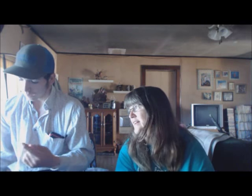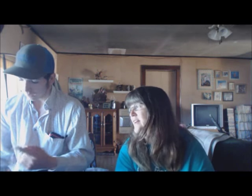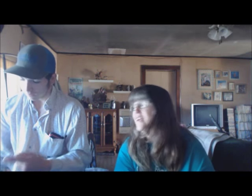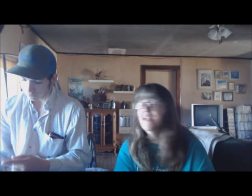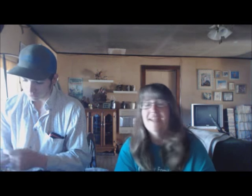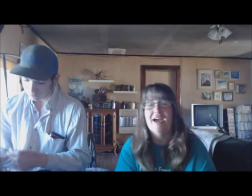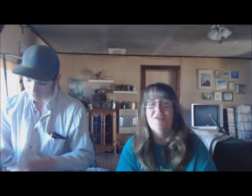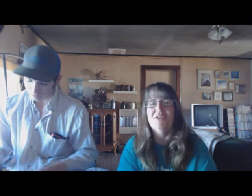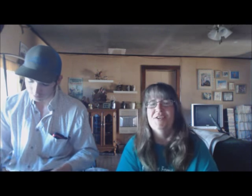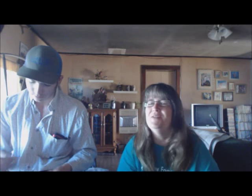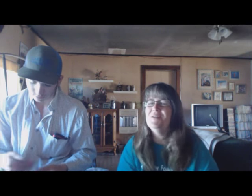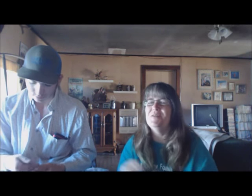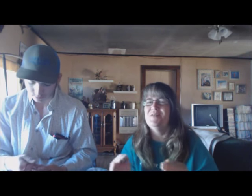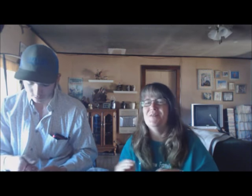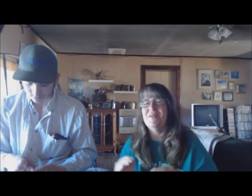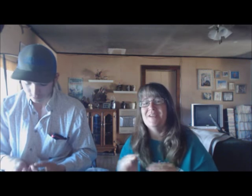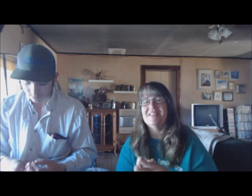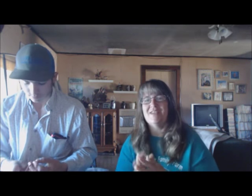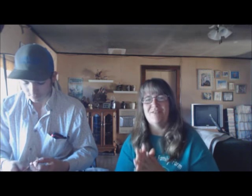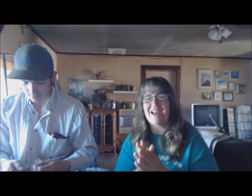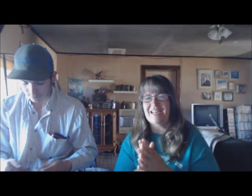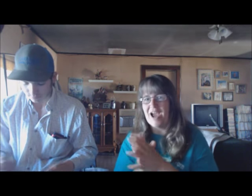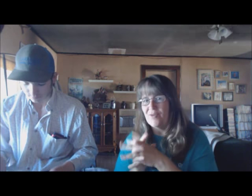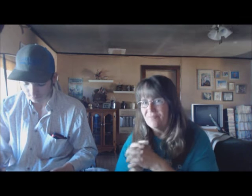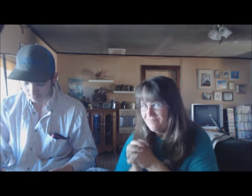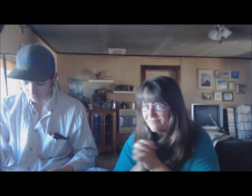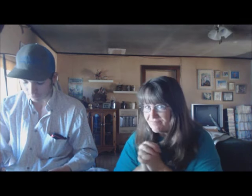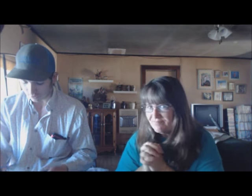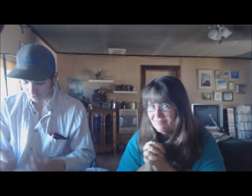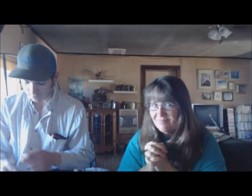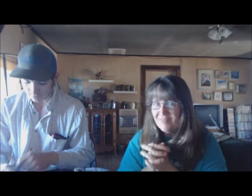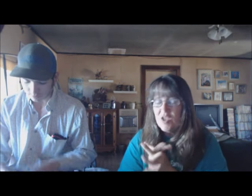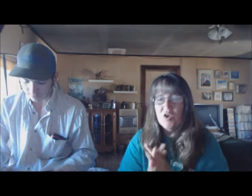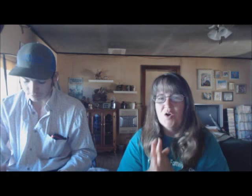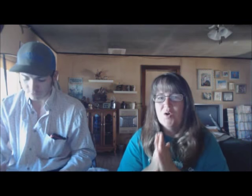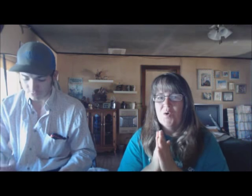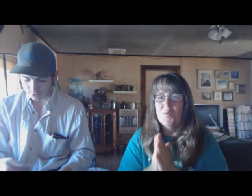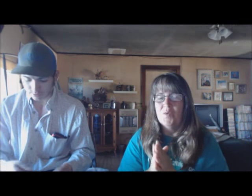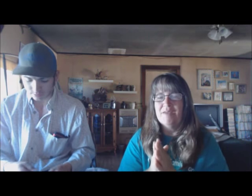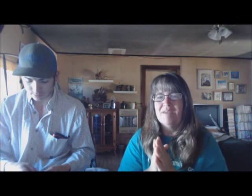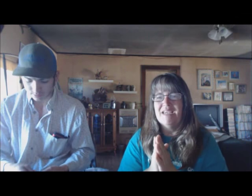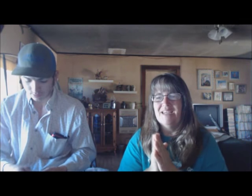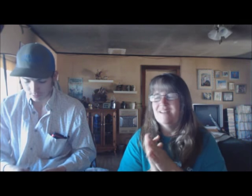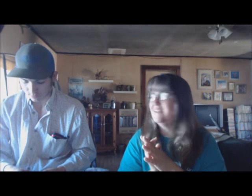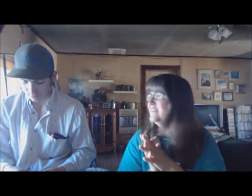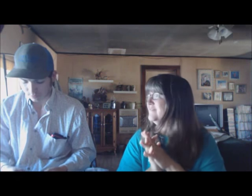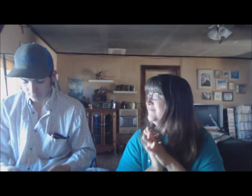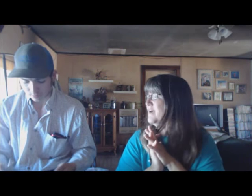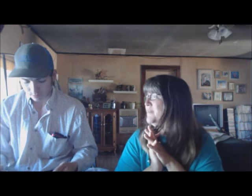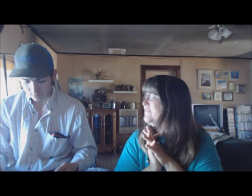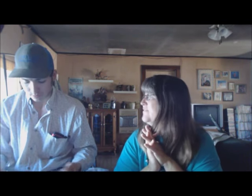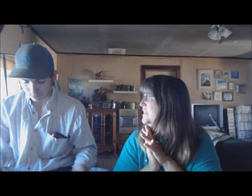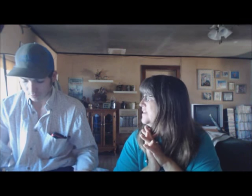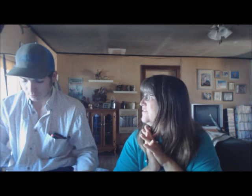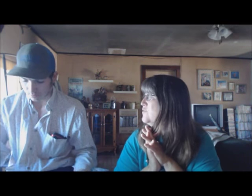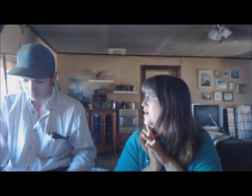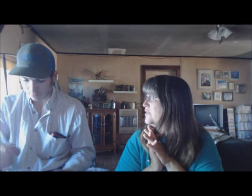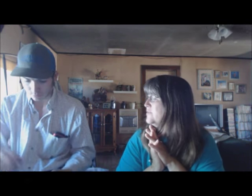right? Yeah, there was... Now, when we say rained out... It flooded. The arena's flooded. We mean... How many feet of water